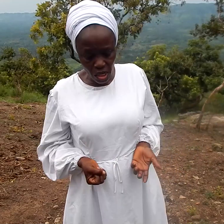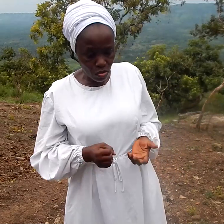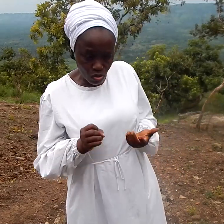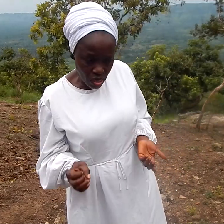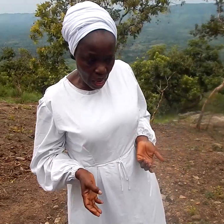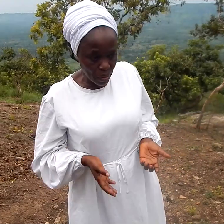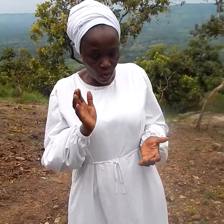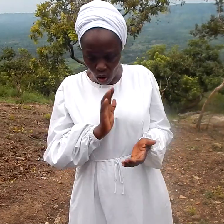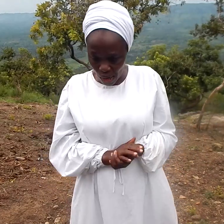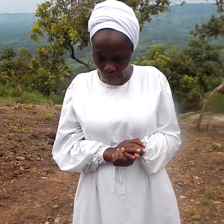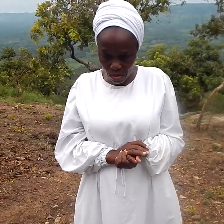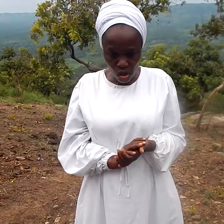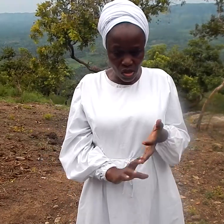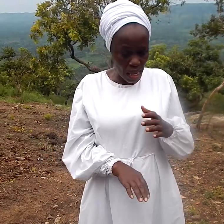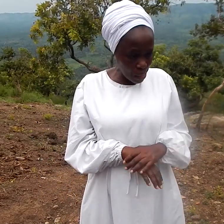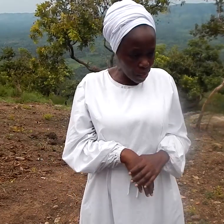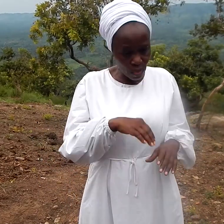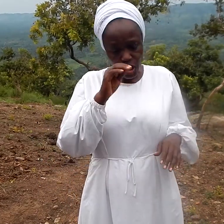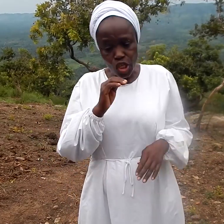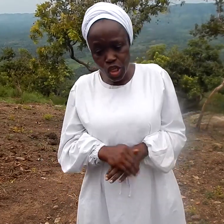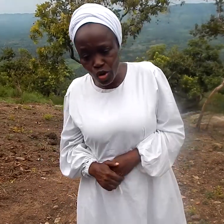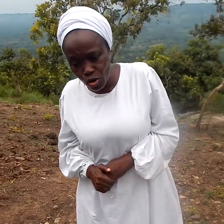was over in her name is the child.